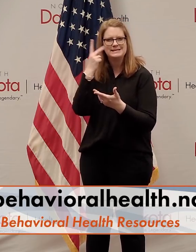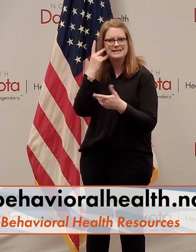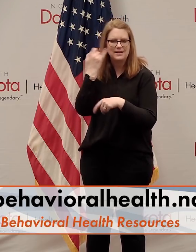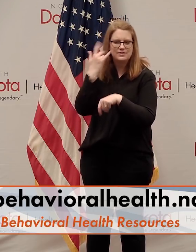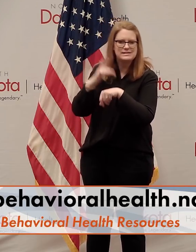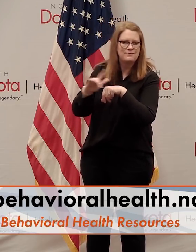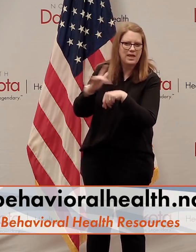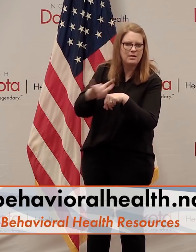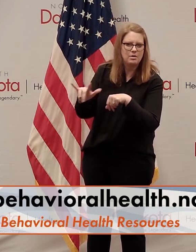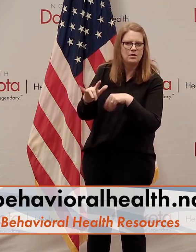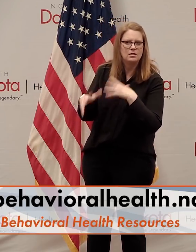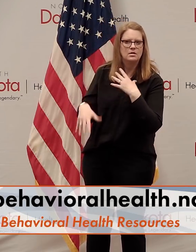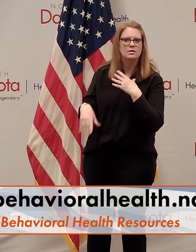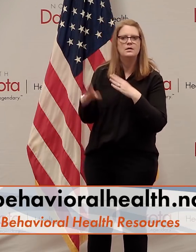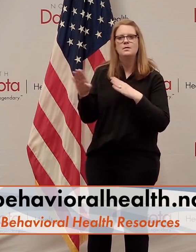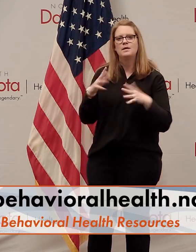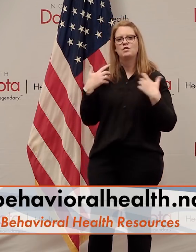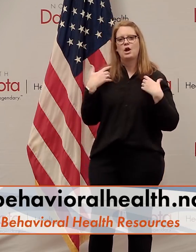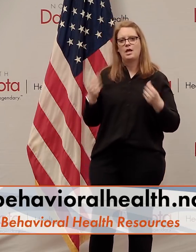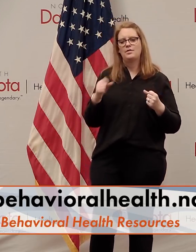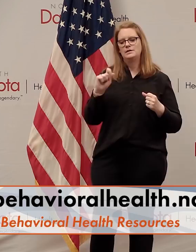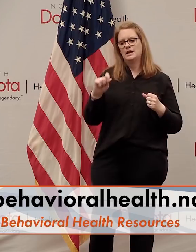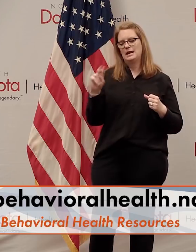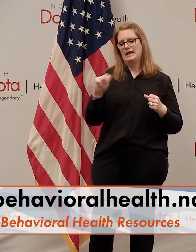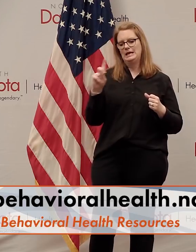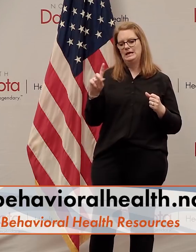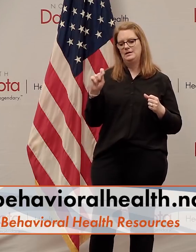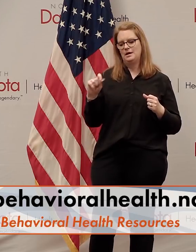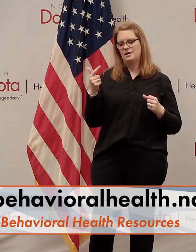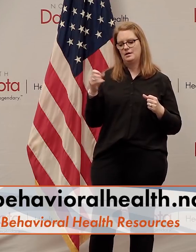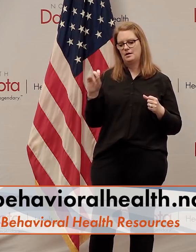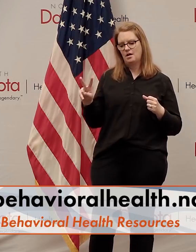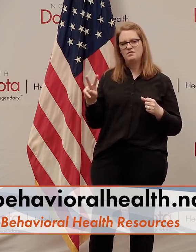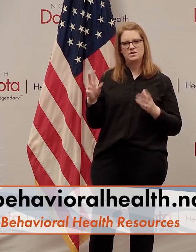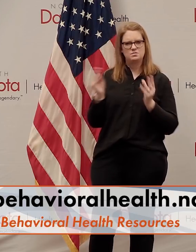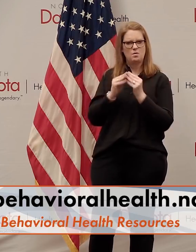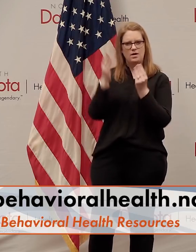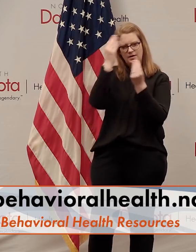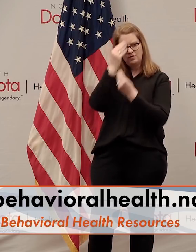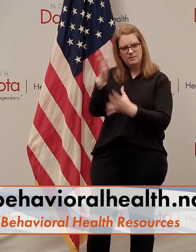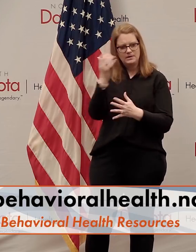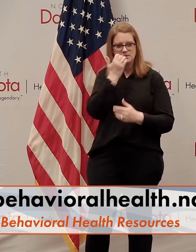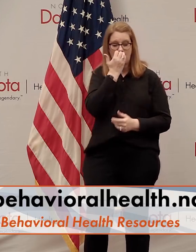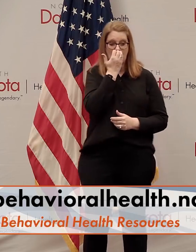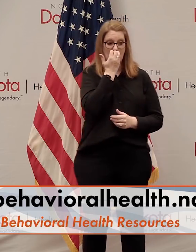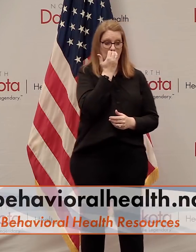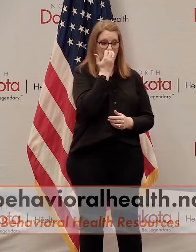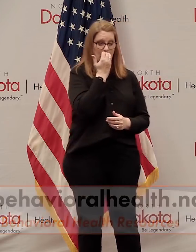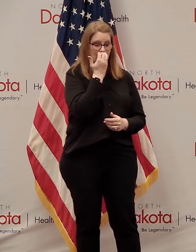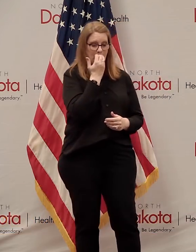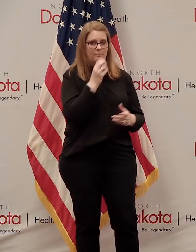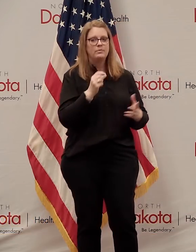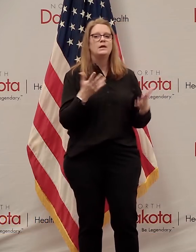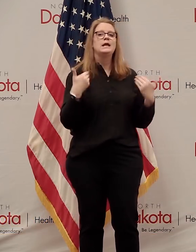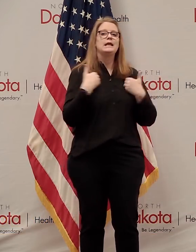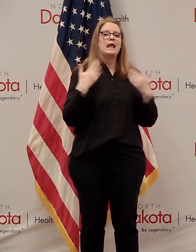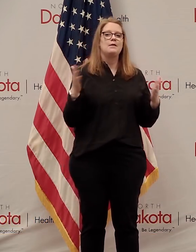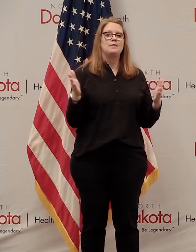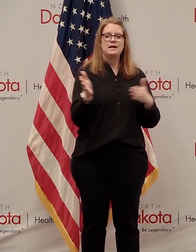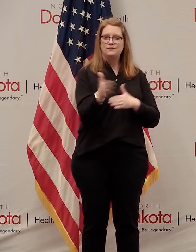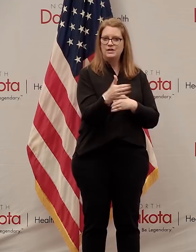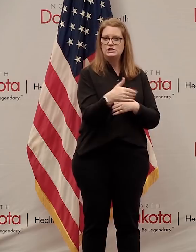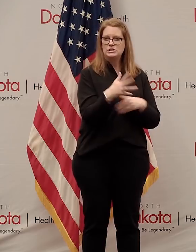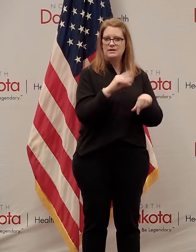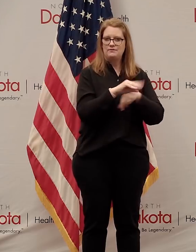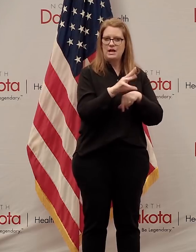Additional information can be found at behavioralhealth.nd.gov. Next announcement, Game and Fish Advisory Board meetings.